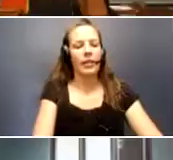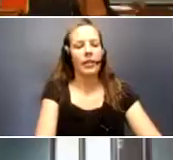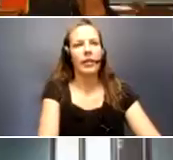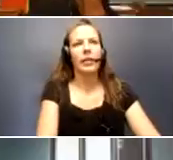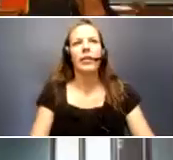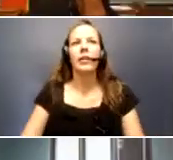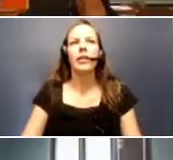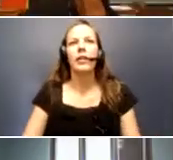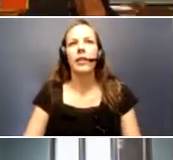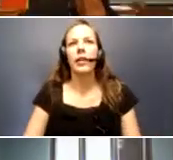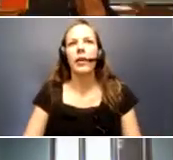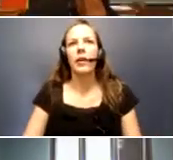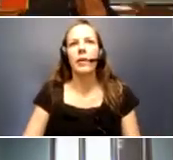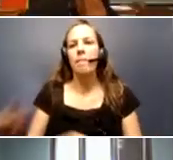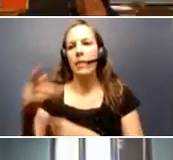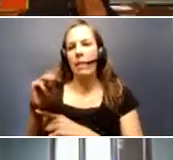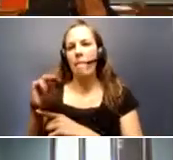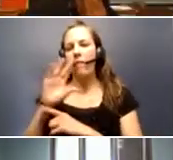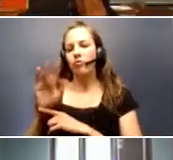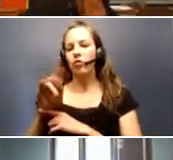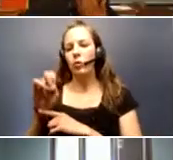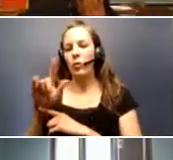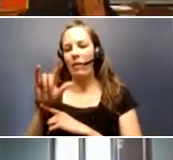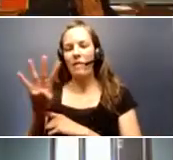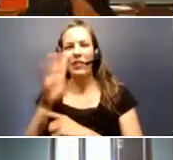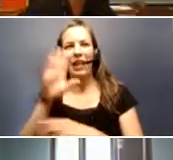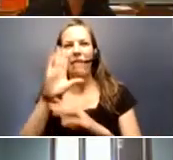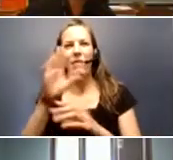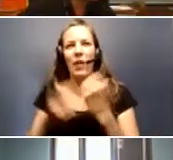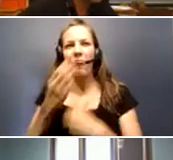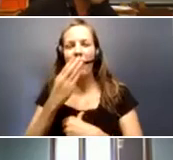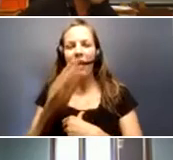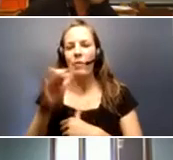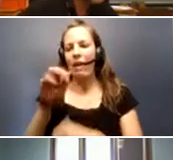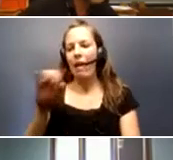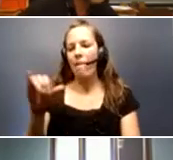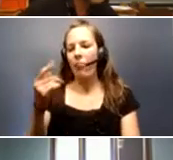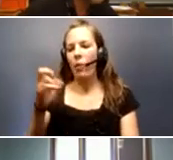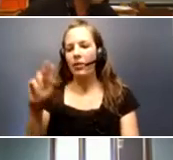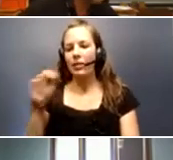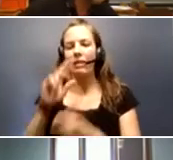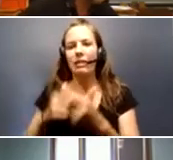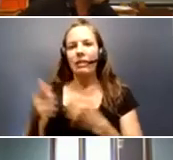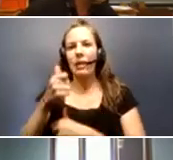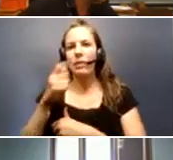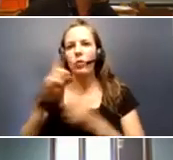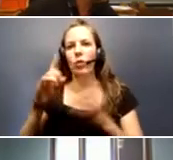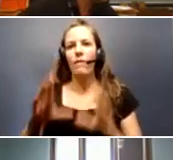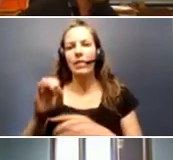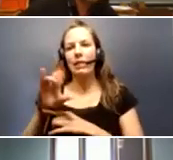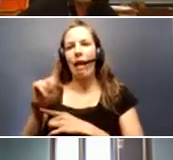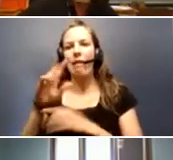Carmen, thank you for joining us. Today we have Amy Thorson, the Deputy Director of the Scott County Health Department,